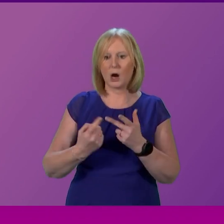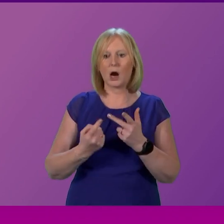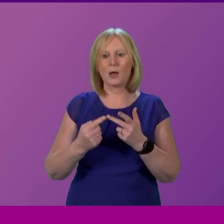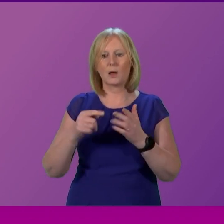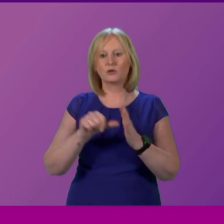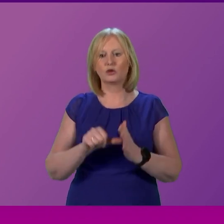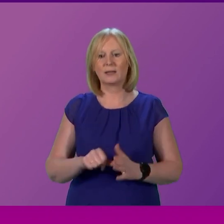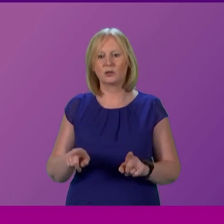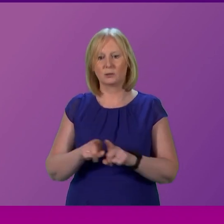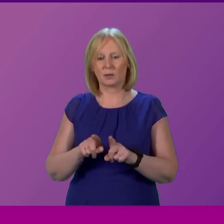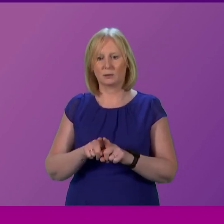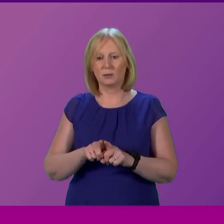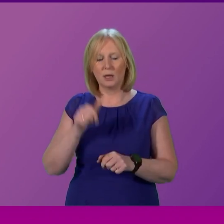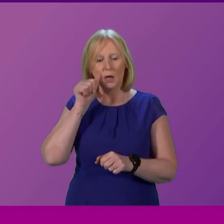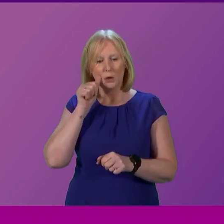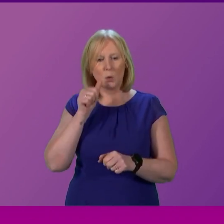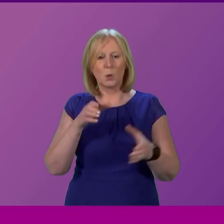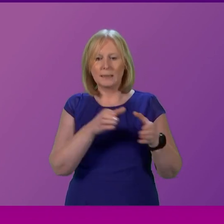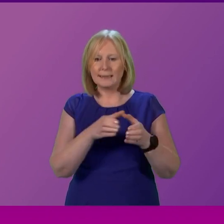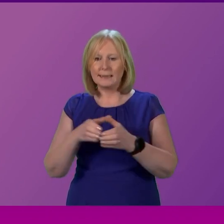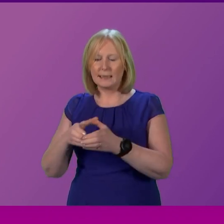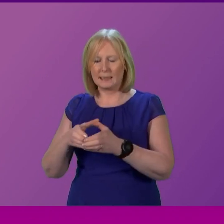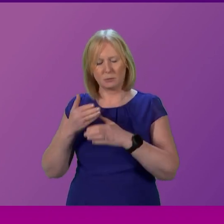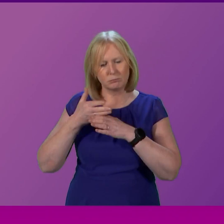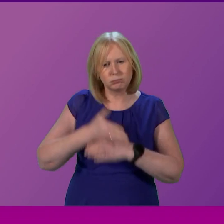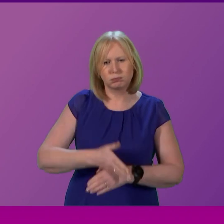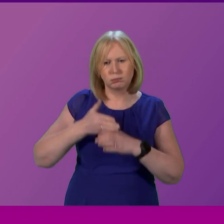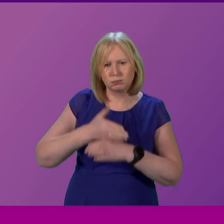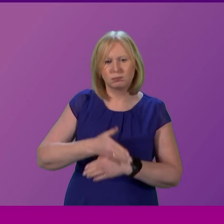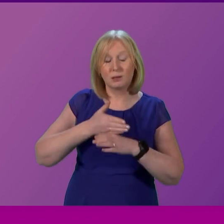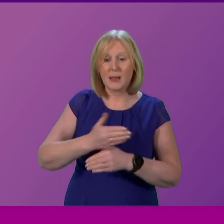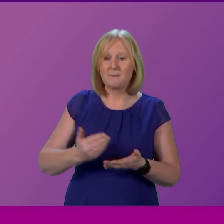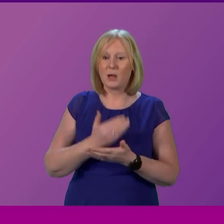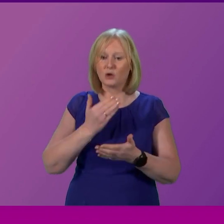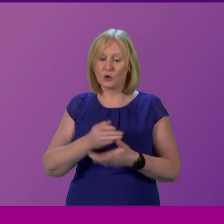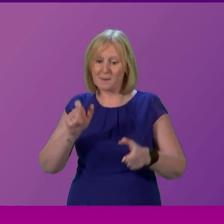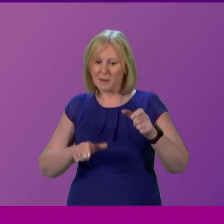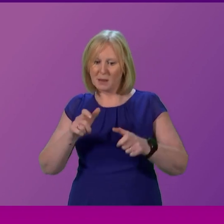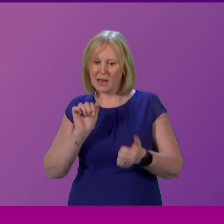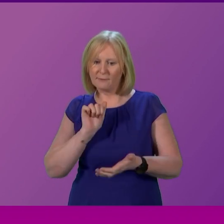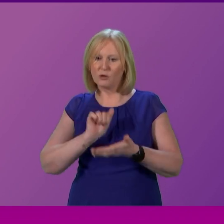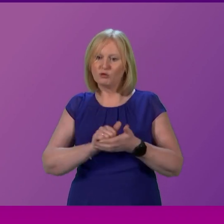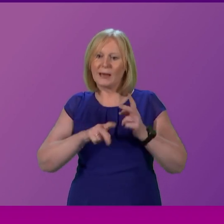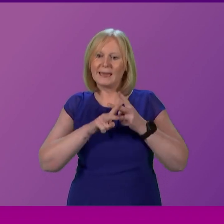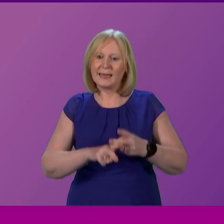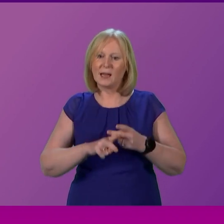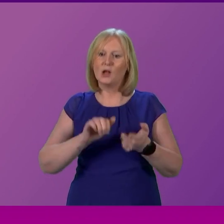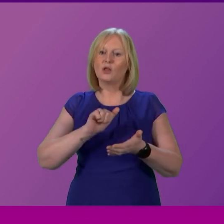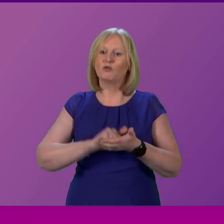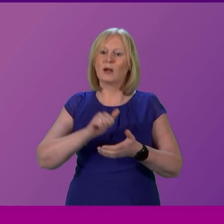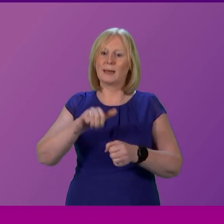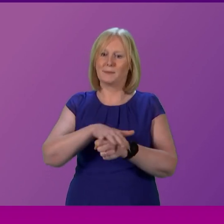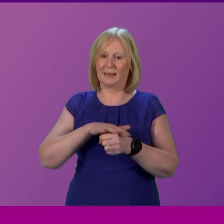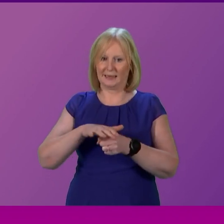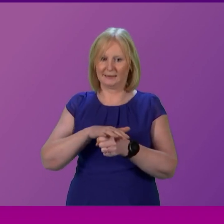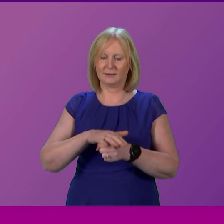the country are working exceptionally hard to ensure people are receiving the right care in the right setting. However, the fact